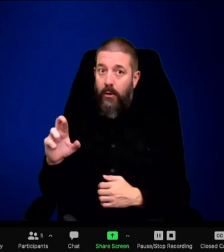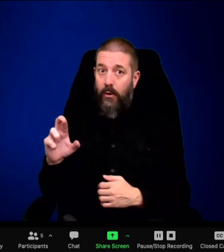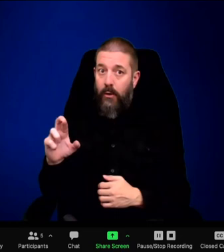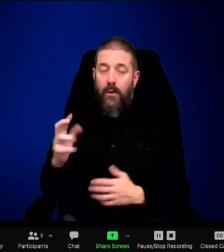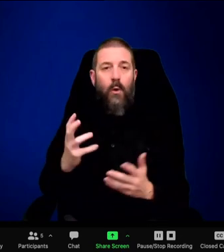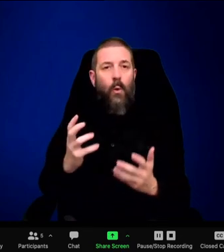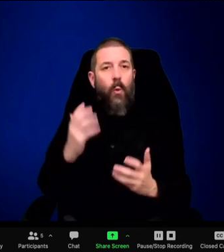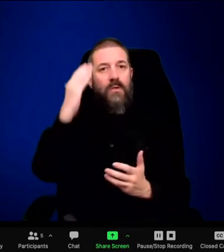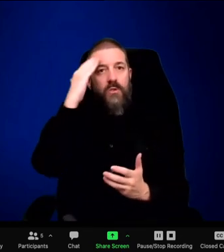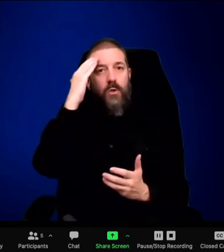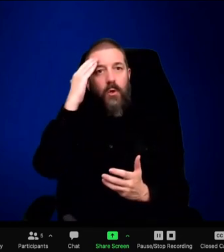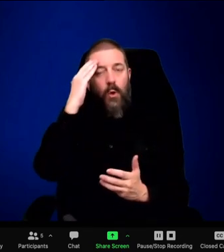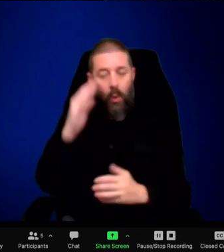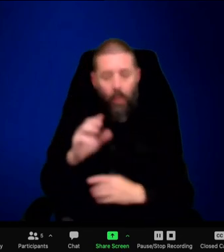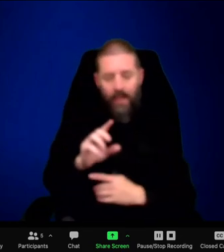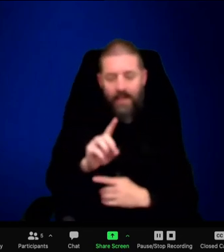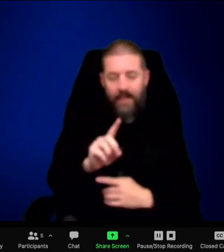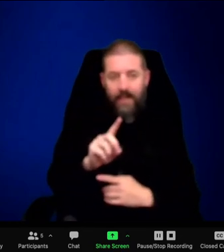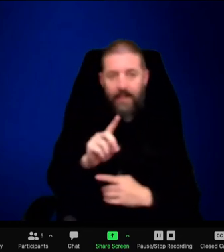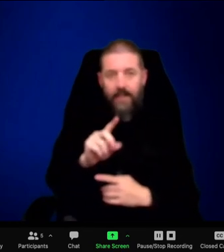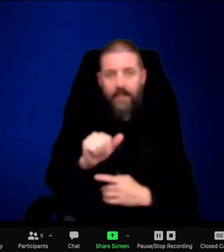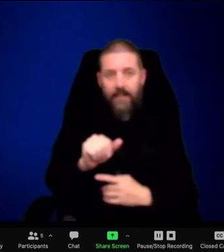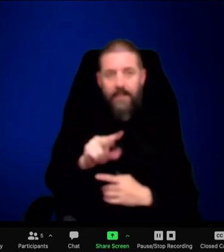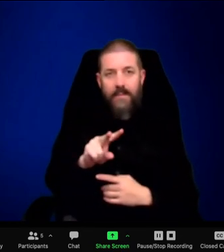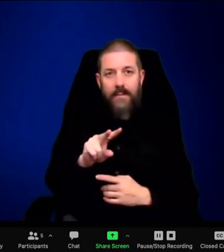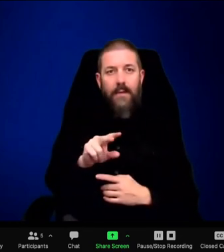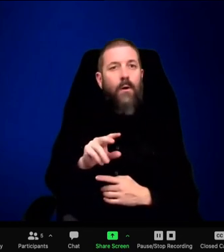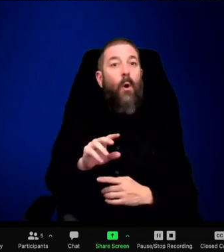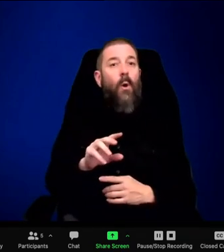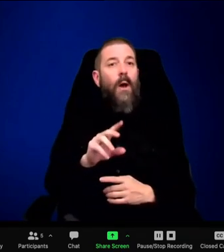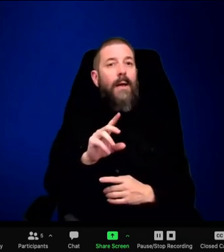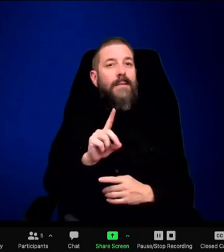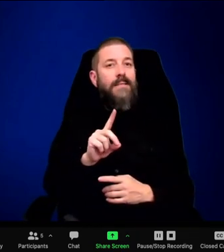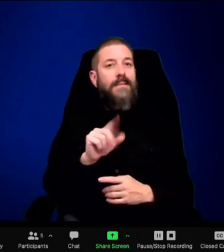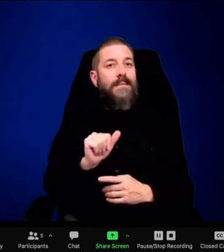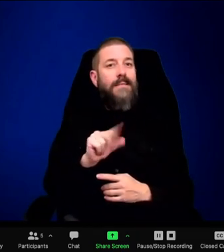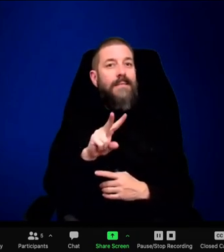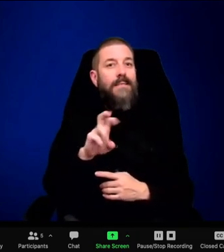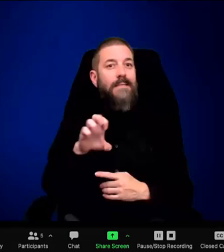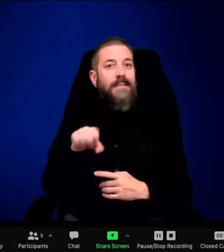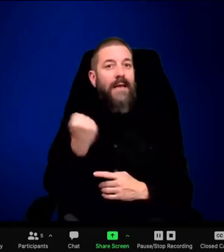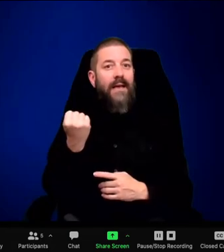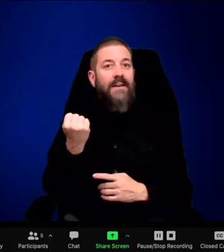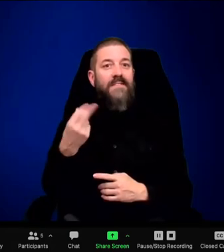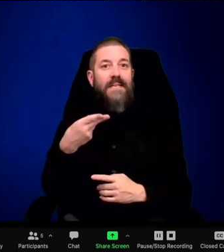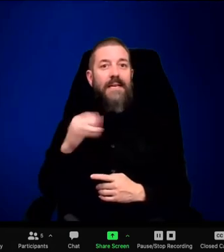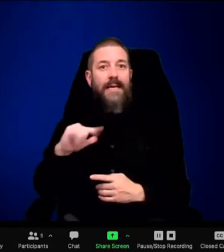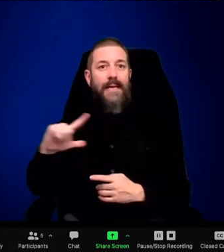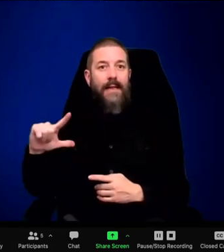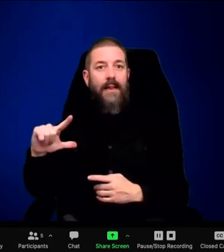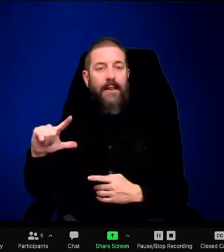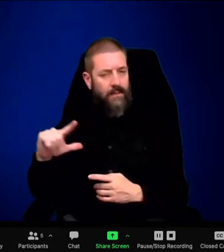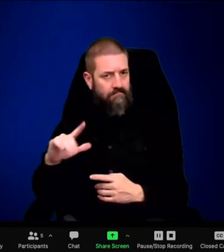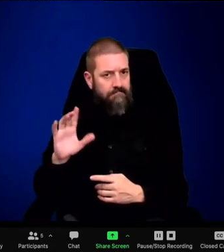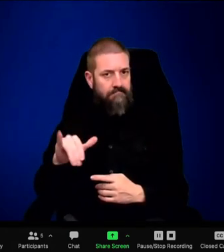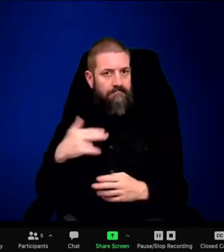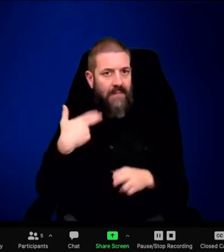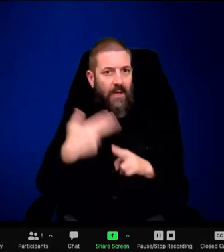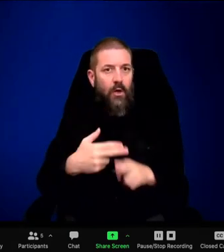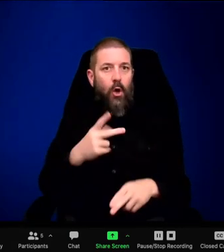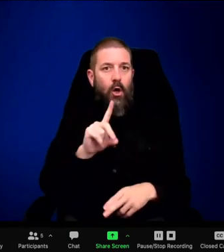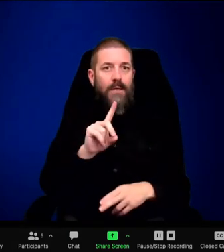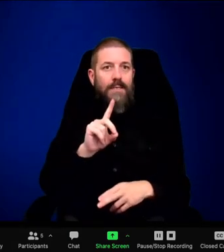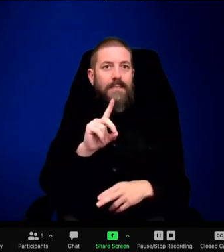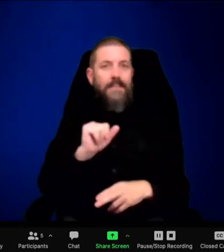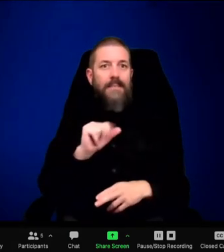Most domestic animals probably are not going to be able to. So they're going to be an easy kill. And once they figure out how to make easy kills,